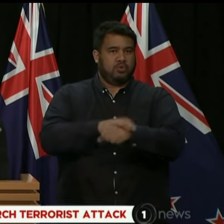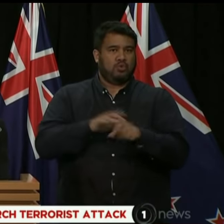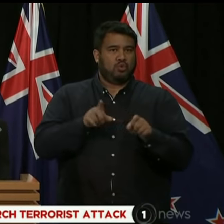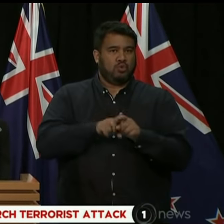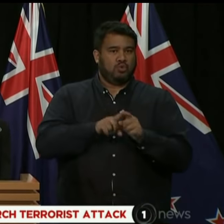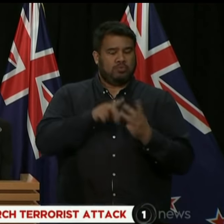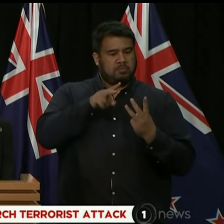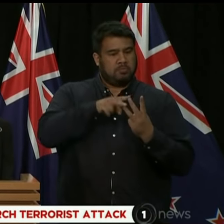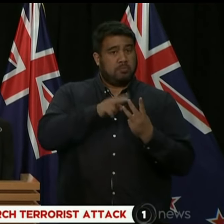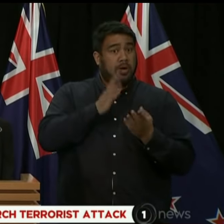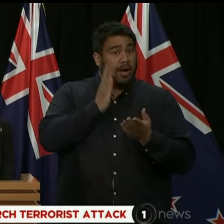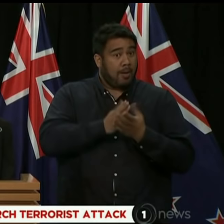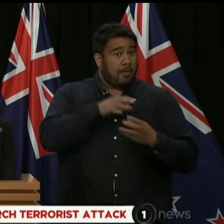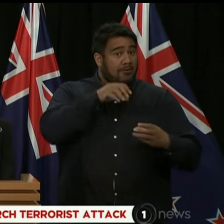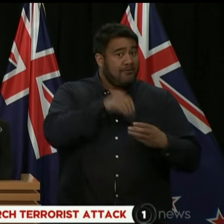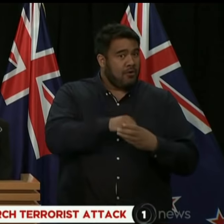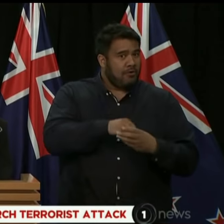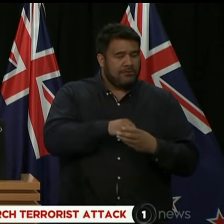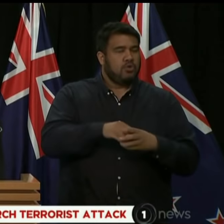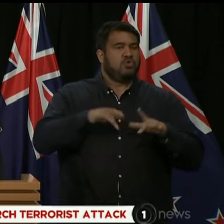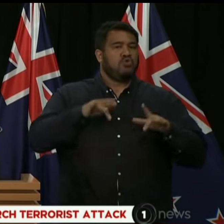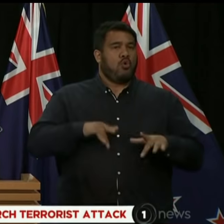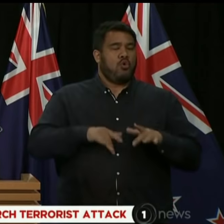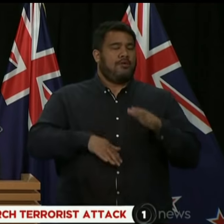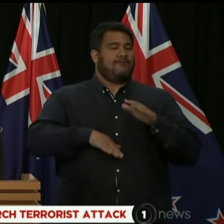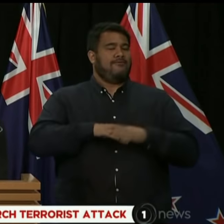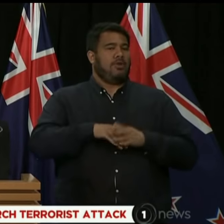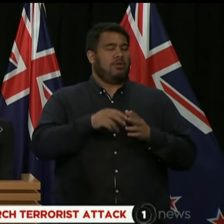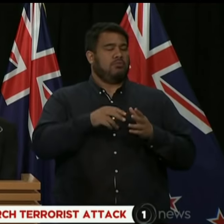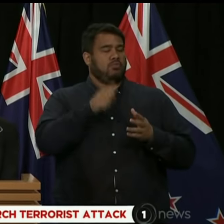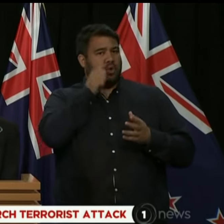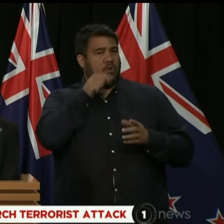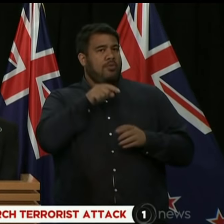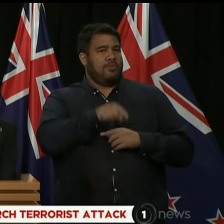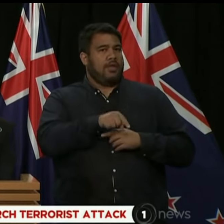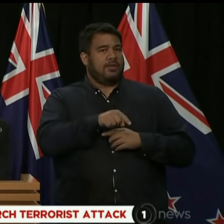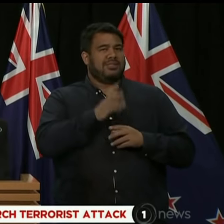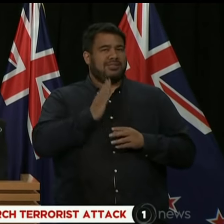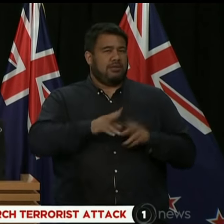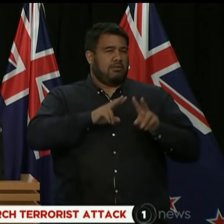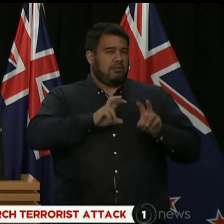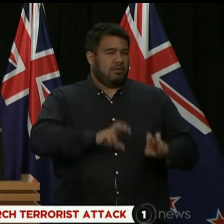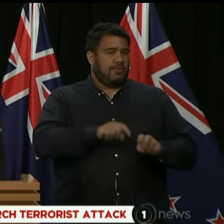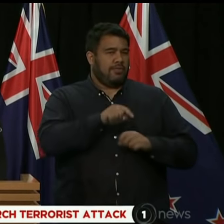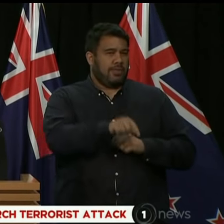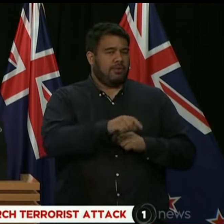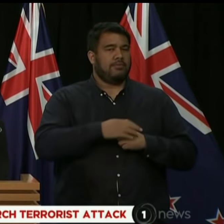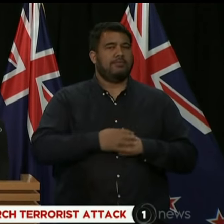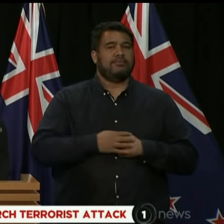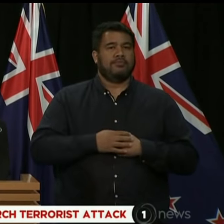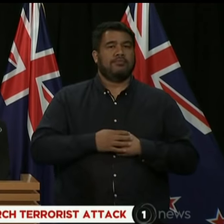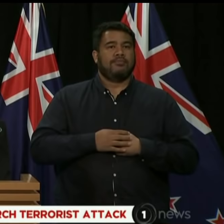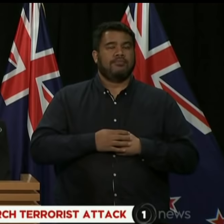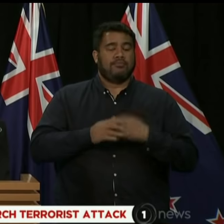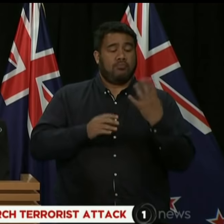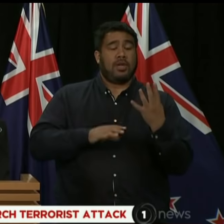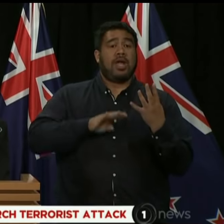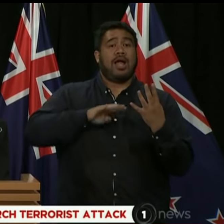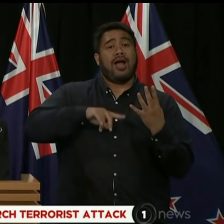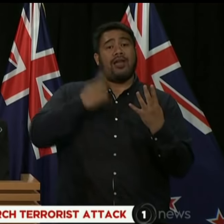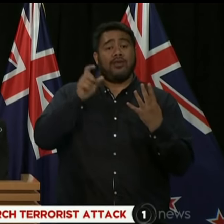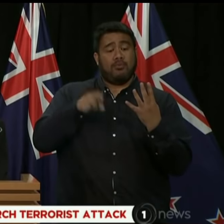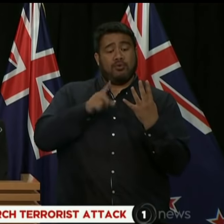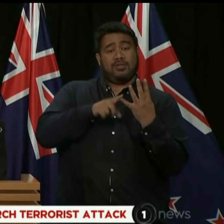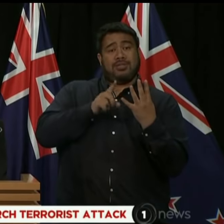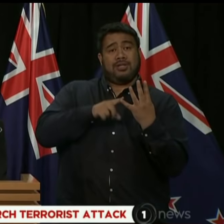with this incident. The fourth person who was arrested yesterday was a member of the